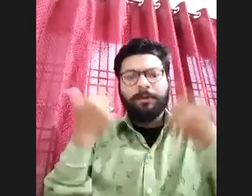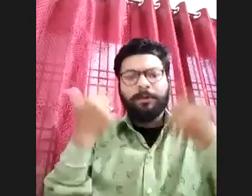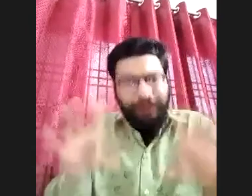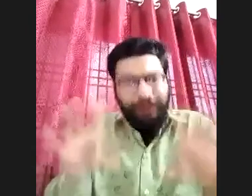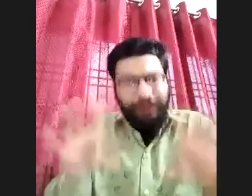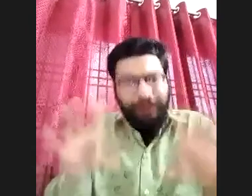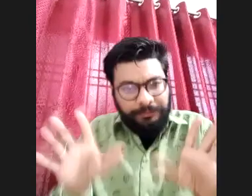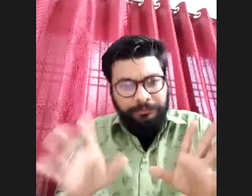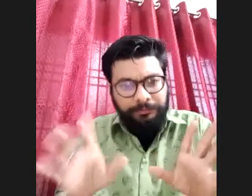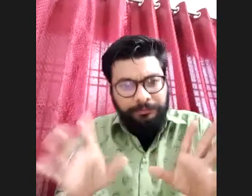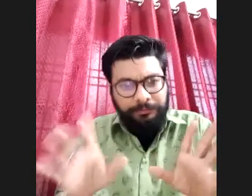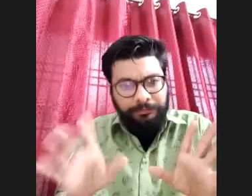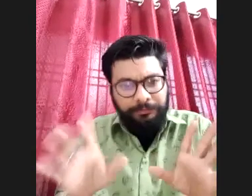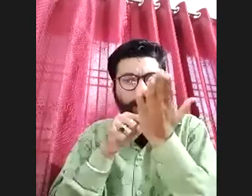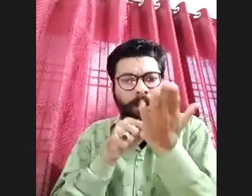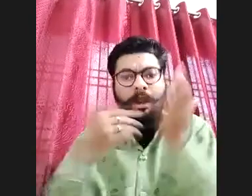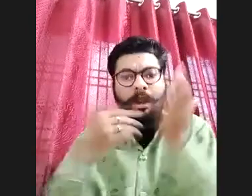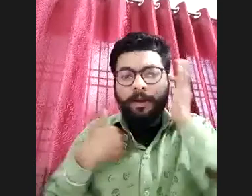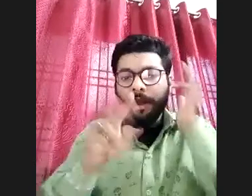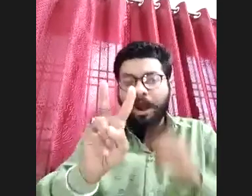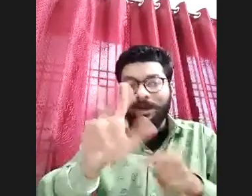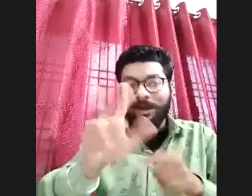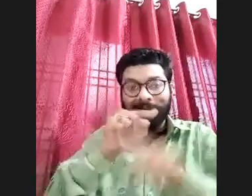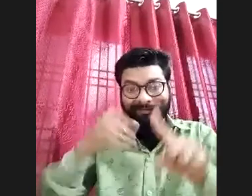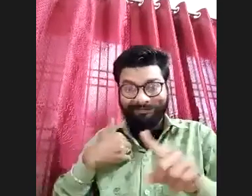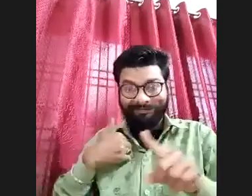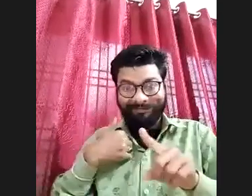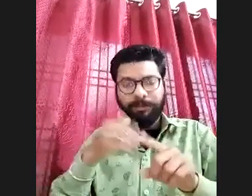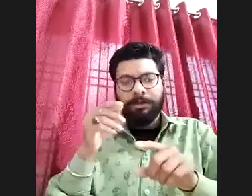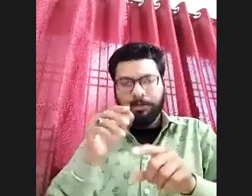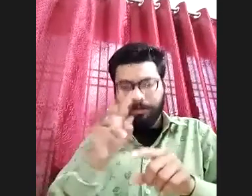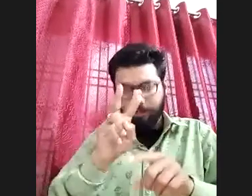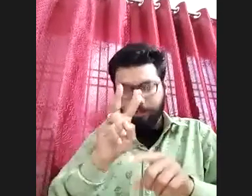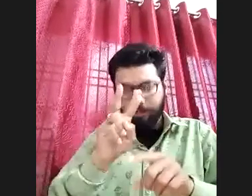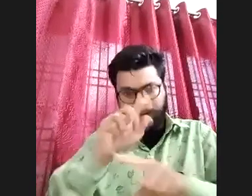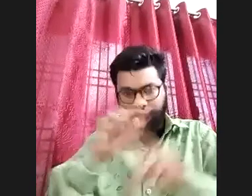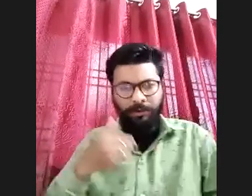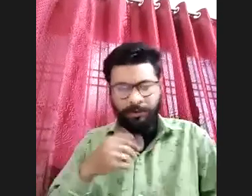So, in 2020, I passed that exam and I got to know that